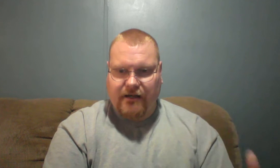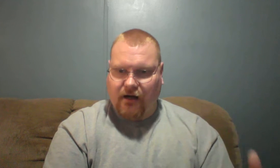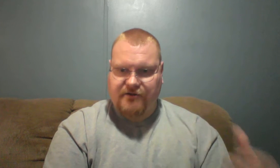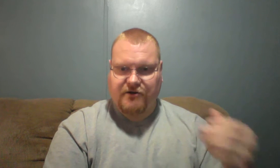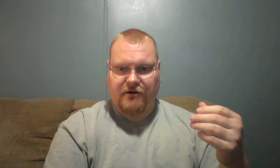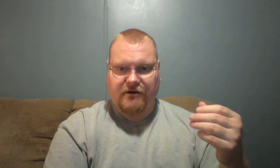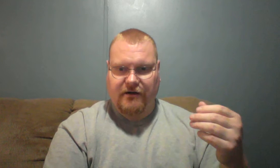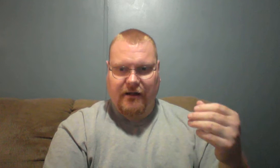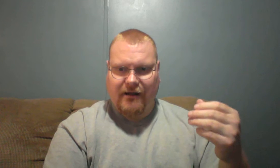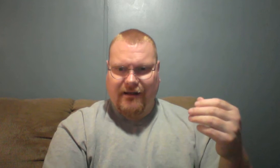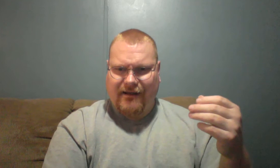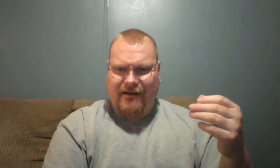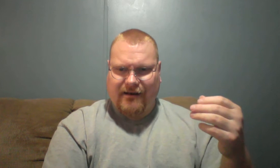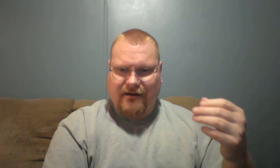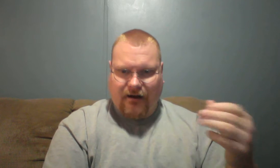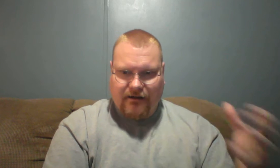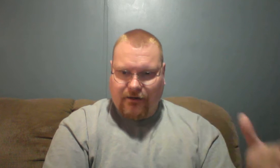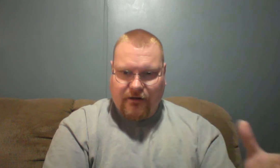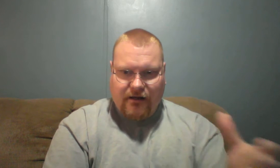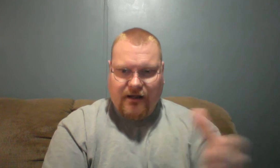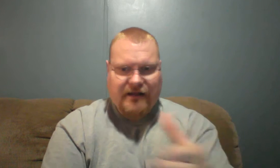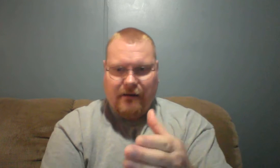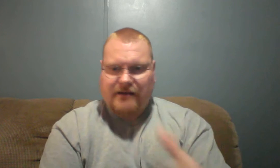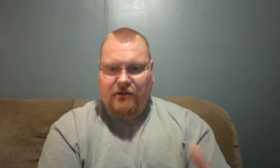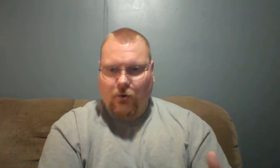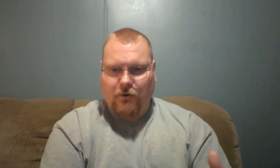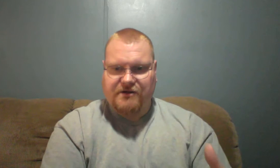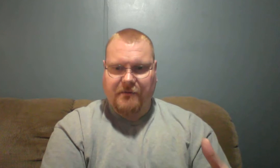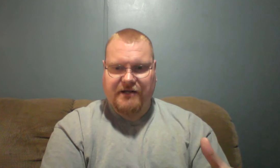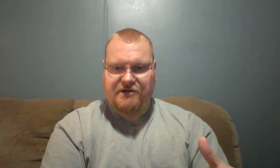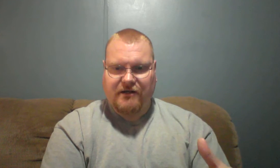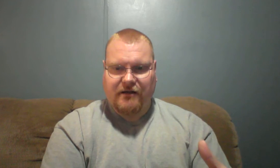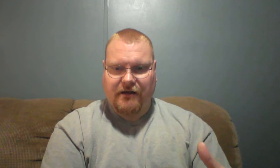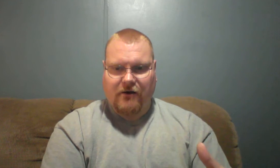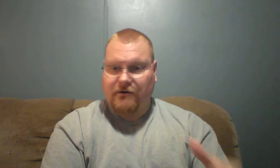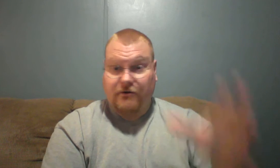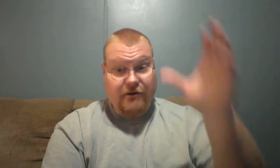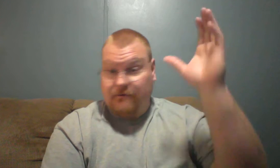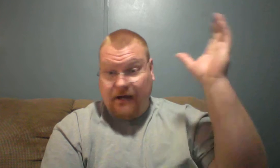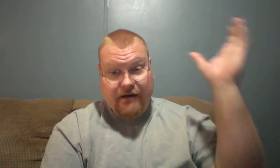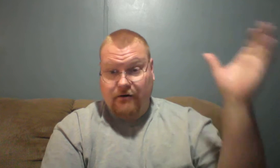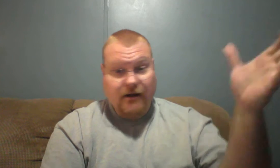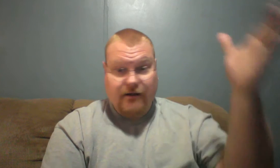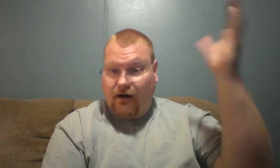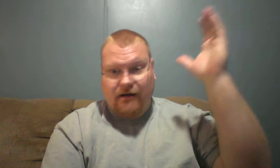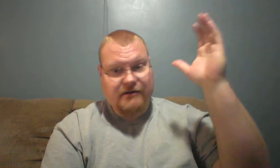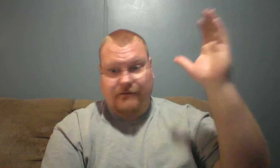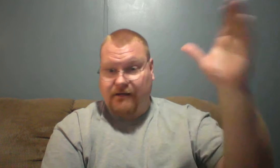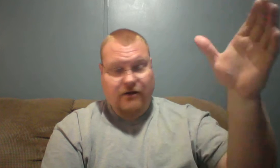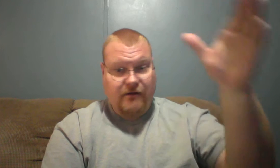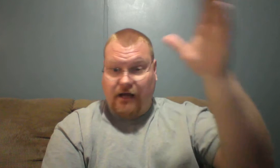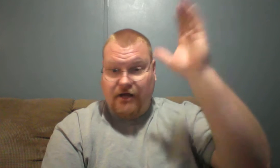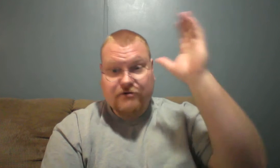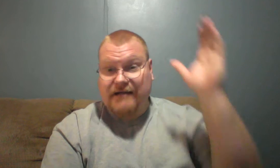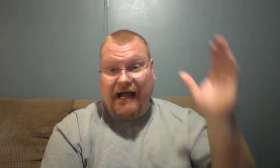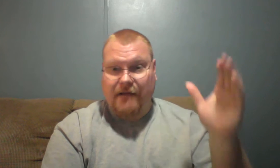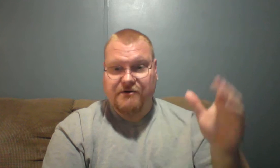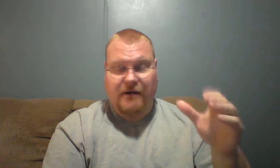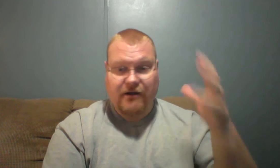concert and not, you know, nothing about the Lord is mentioned. you know, you might hear God, but you know, a hundred times, might hear the